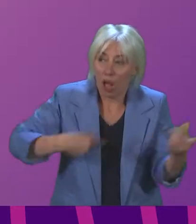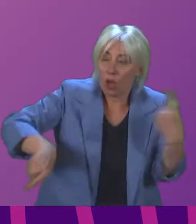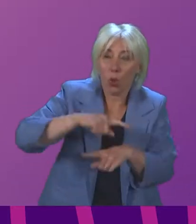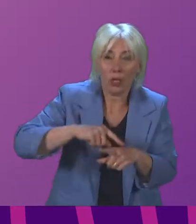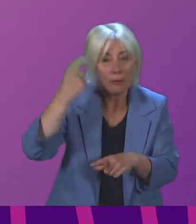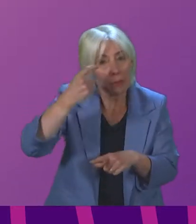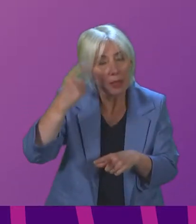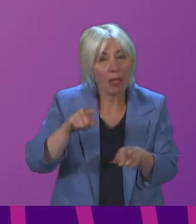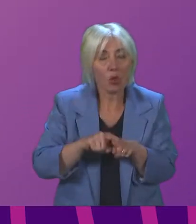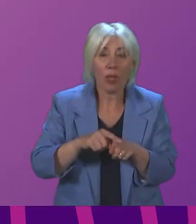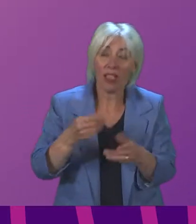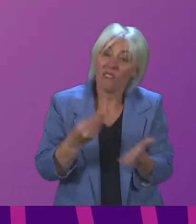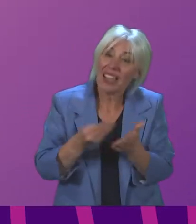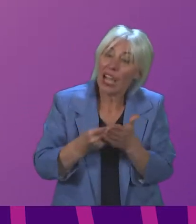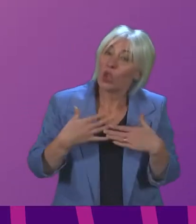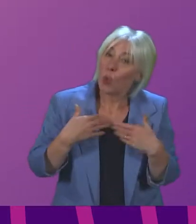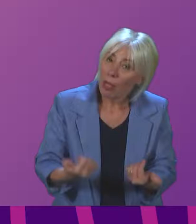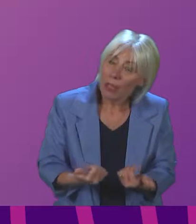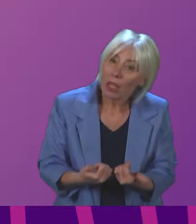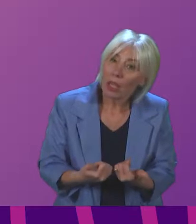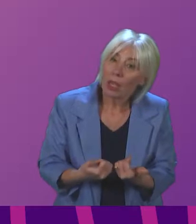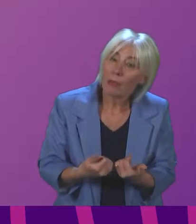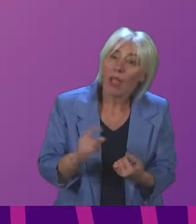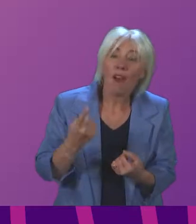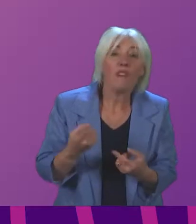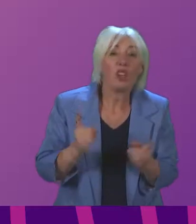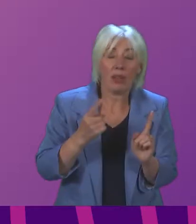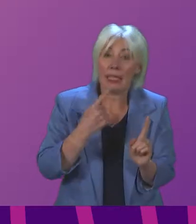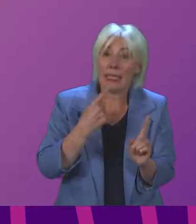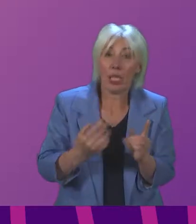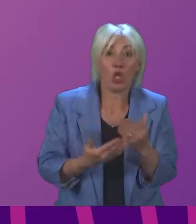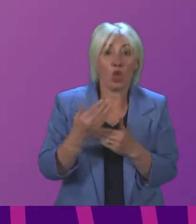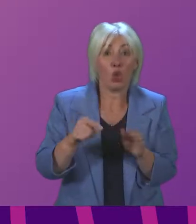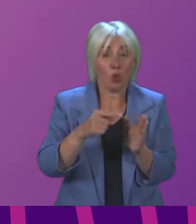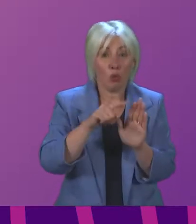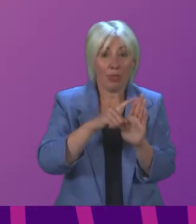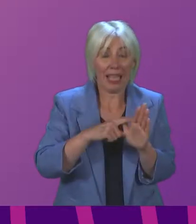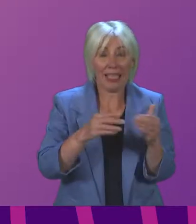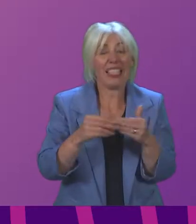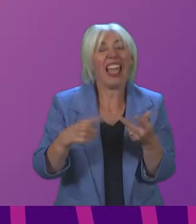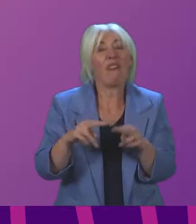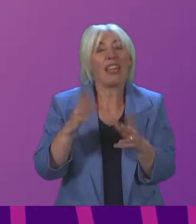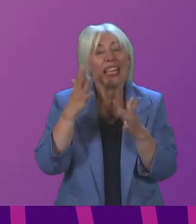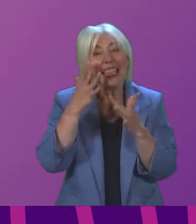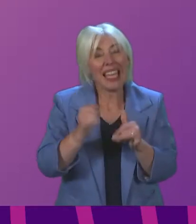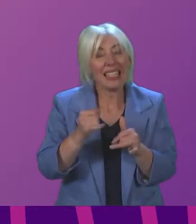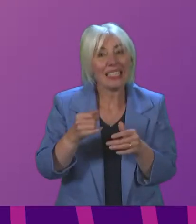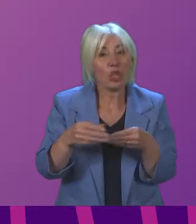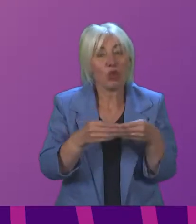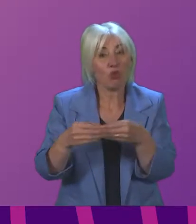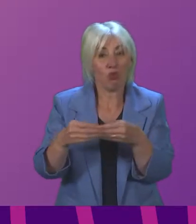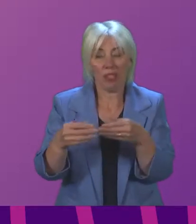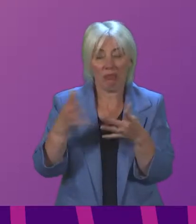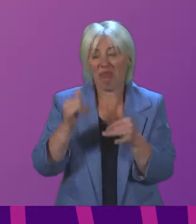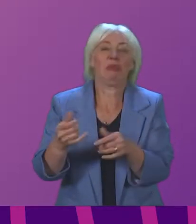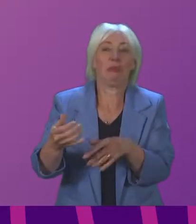This includes our financial well-being. The First Minister set out new guidance that should test and trace contact us, we must self-isolate regardless